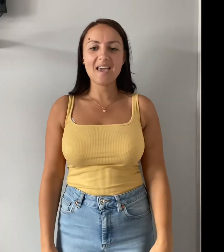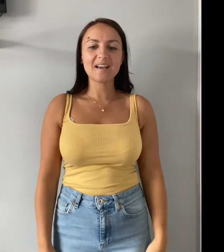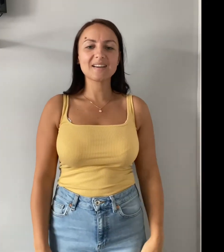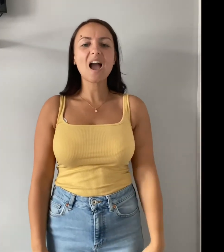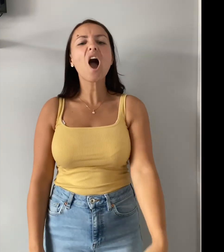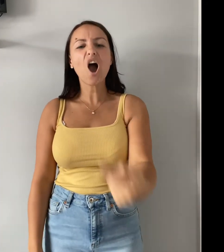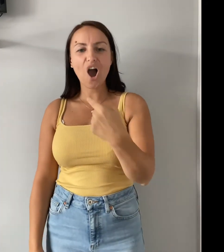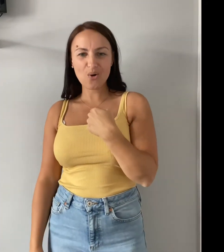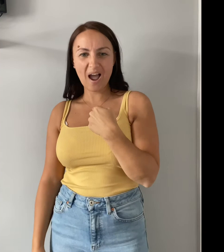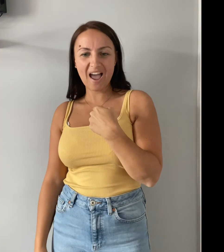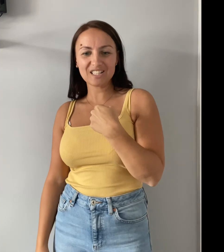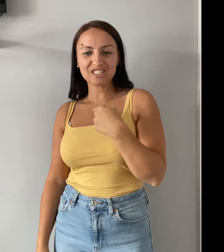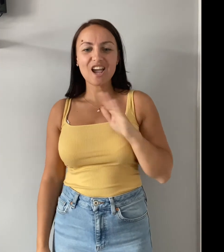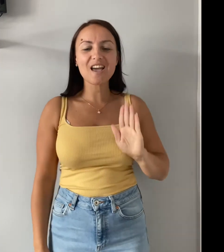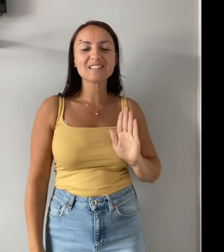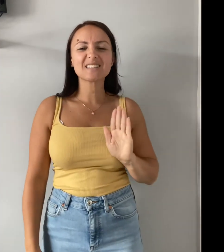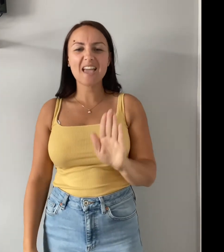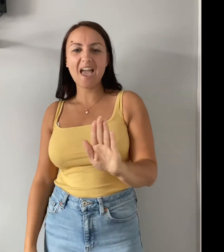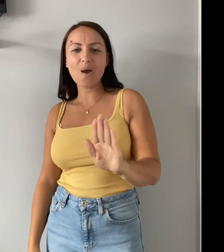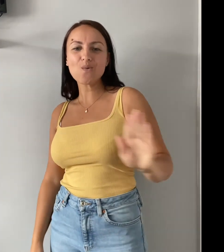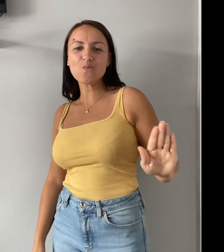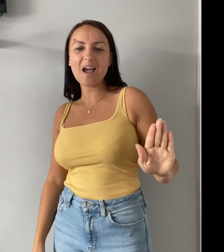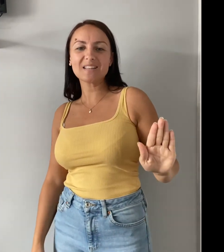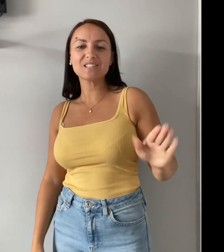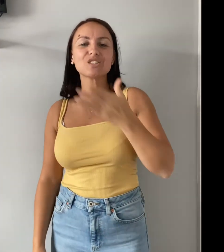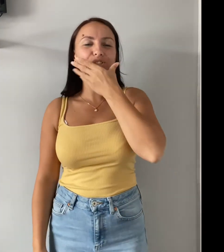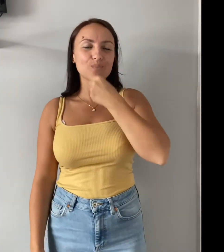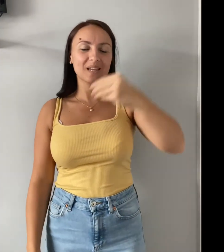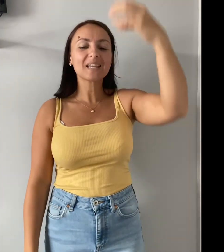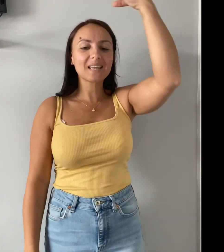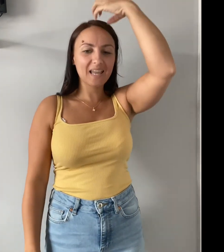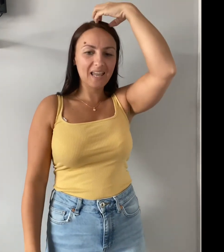Oh, I just can't wait to be king